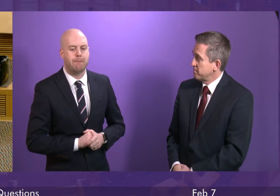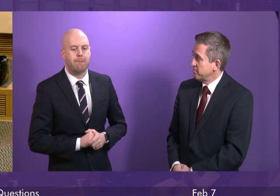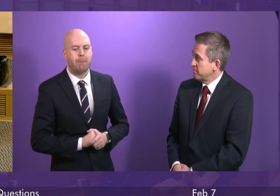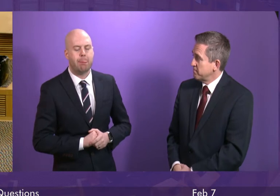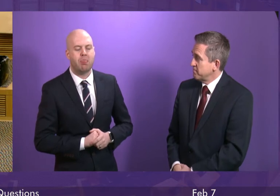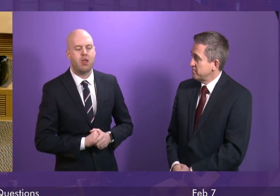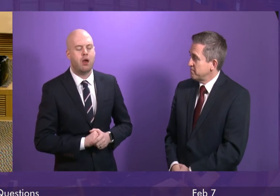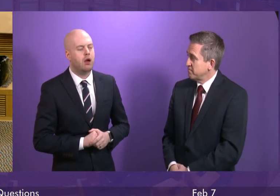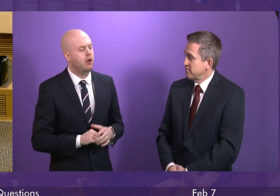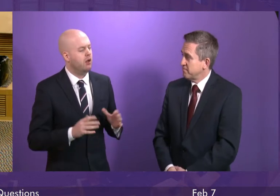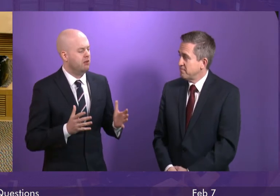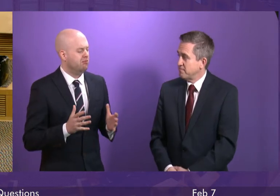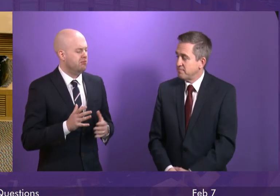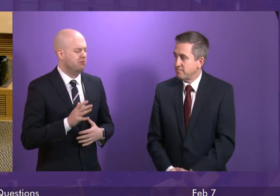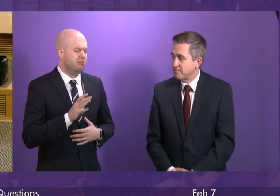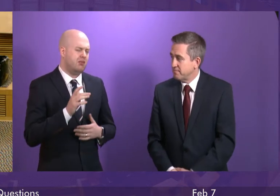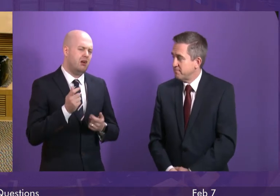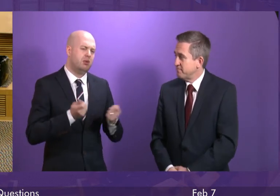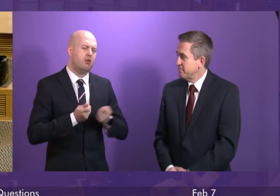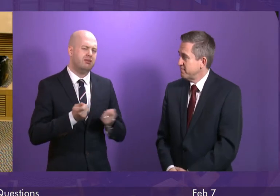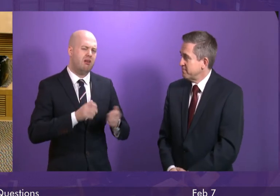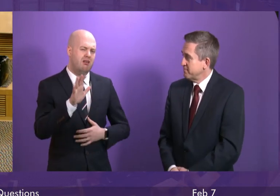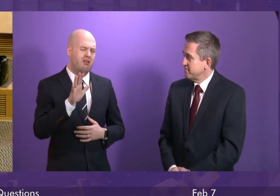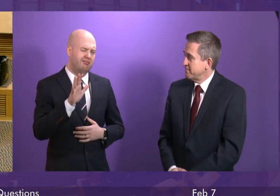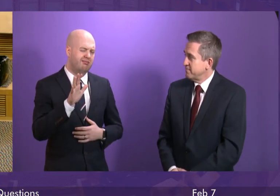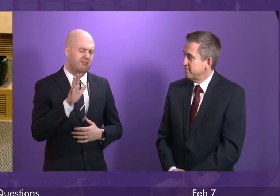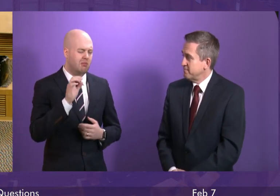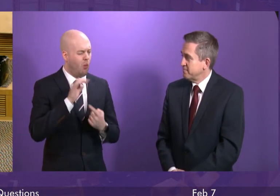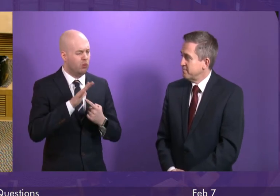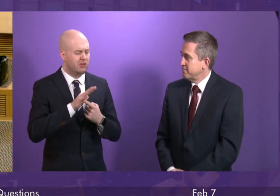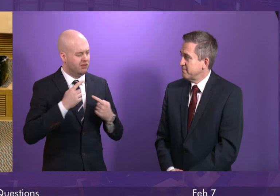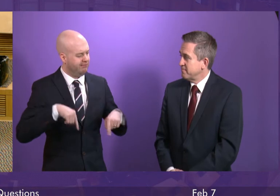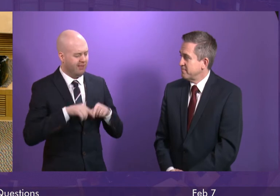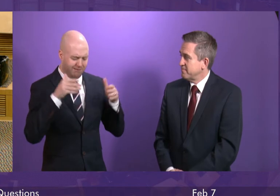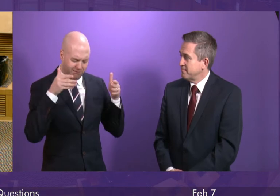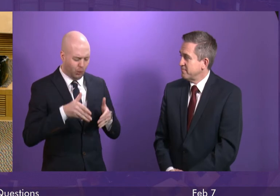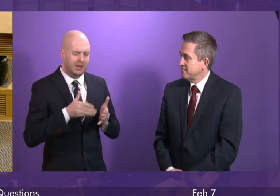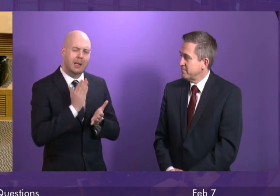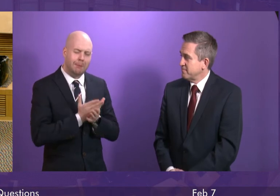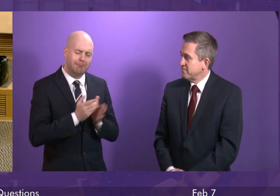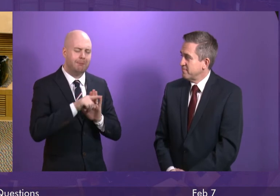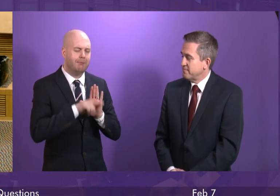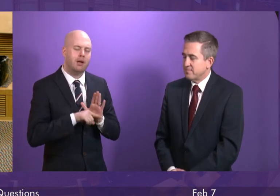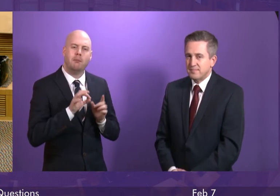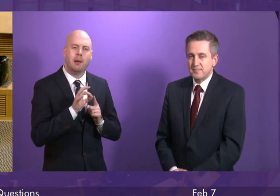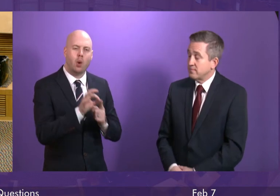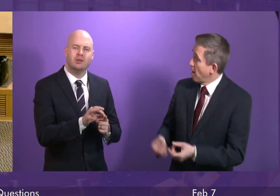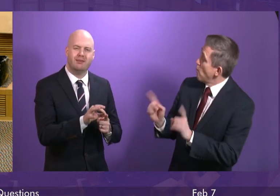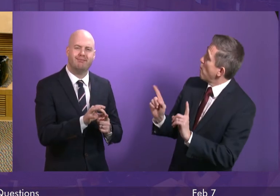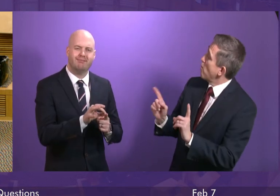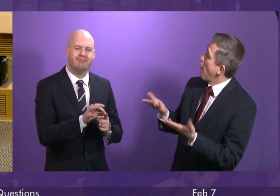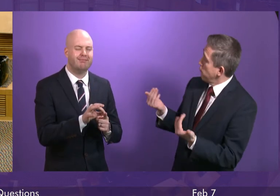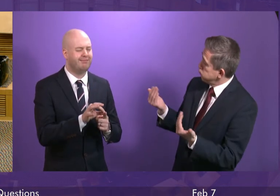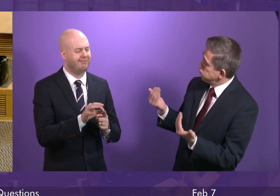It's very important, presiding officer, that we remain focused on what is actually proposed here, and what is actually